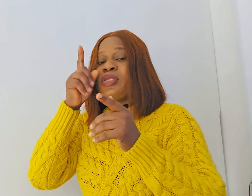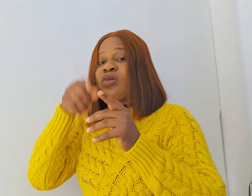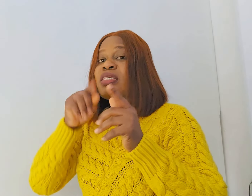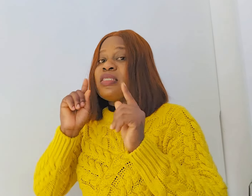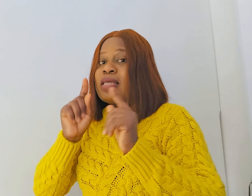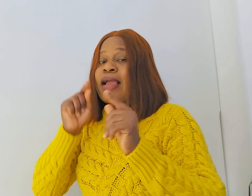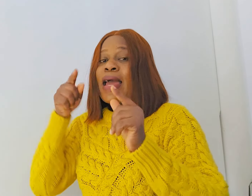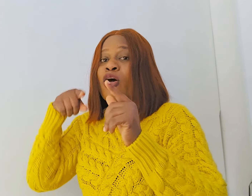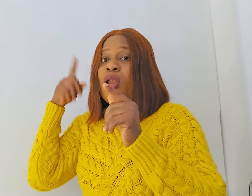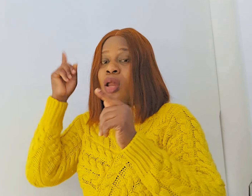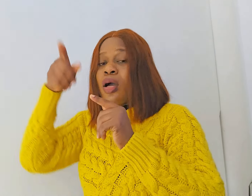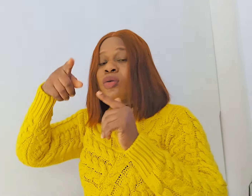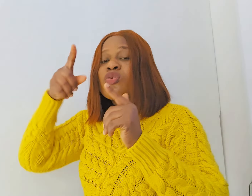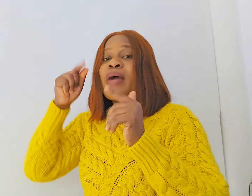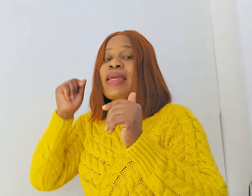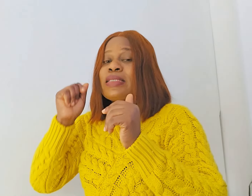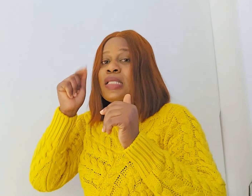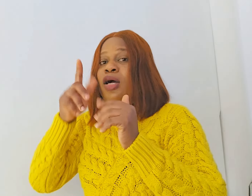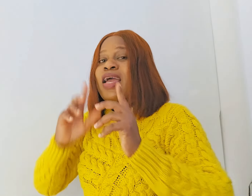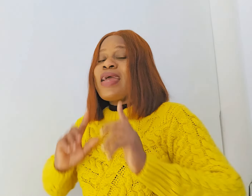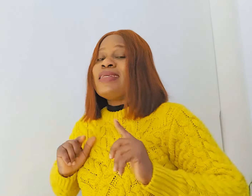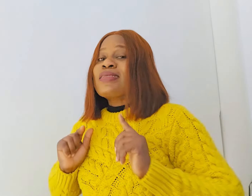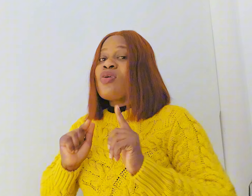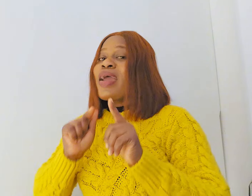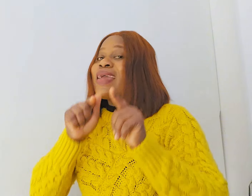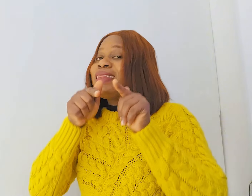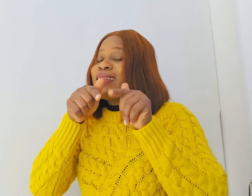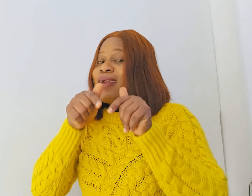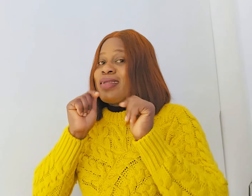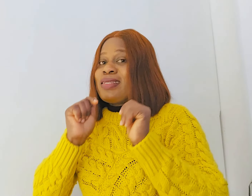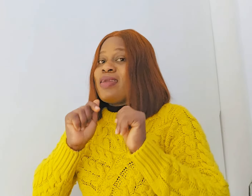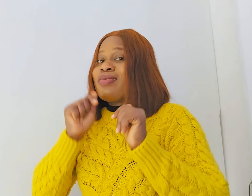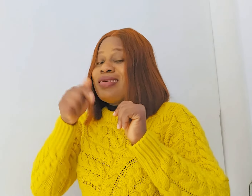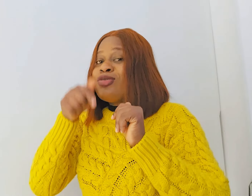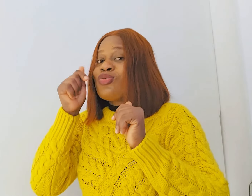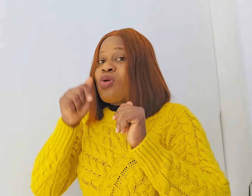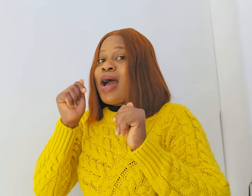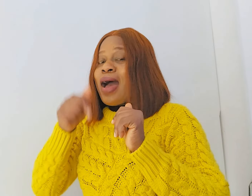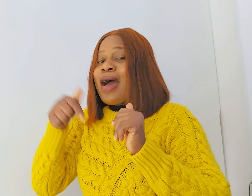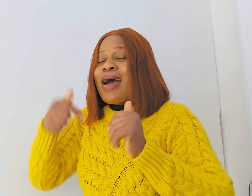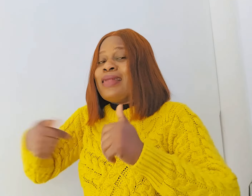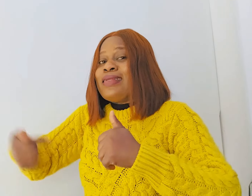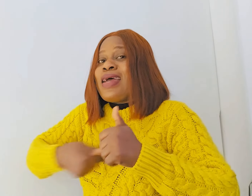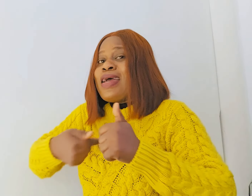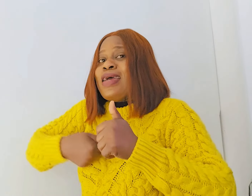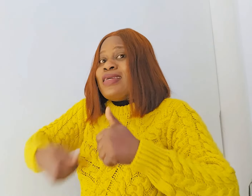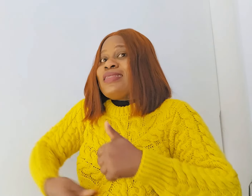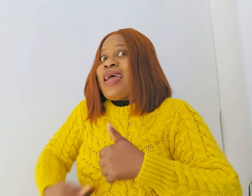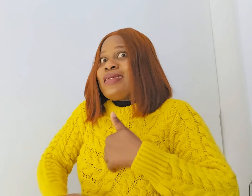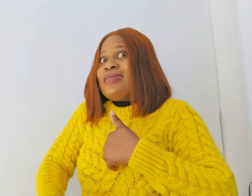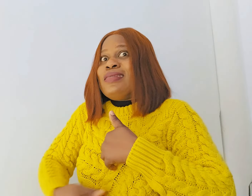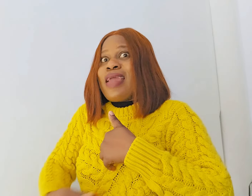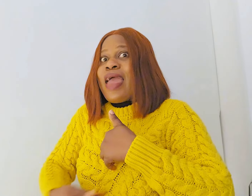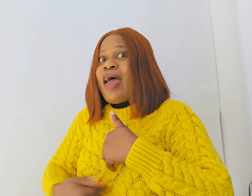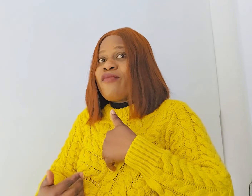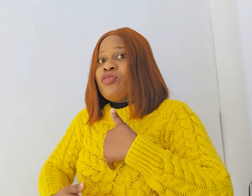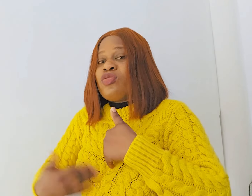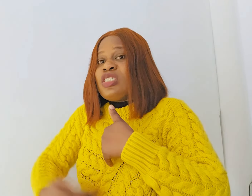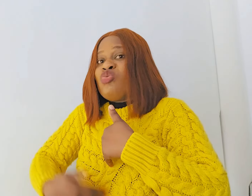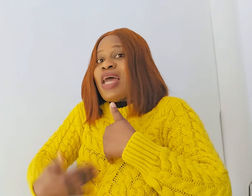-between is kind of long so where is long it's going in directly into her and there it's like she's in heaven so she's